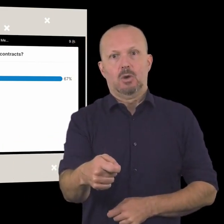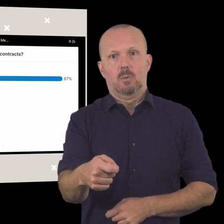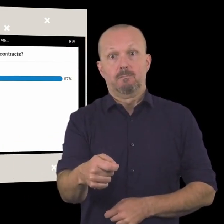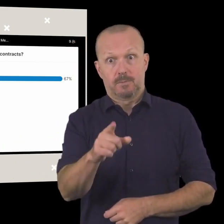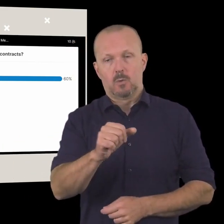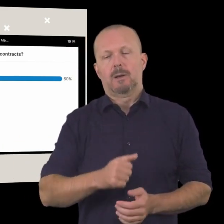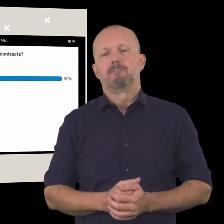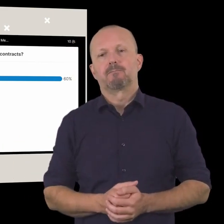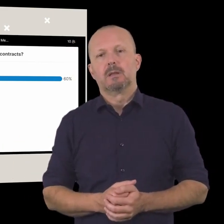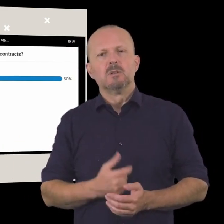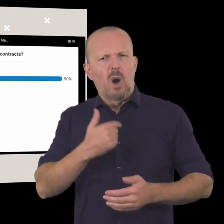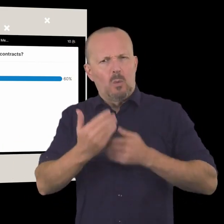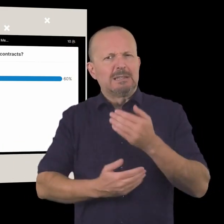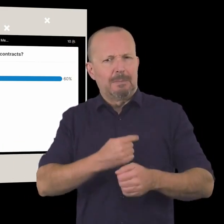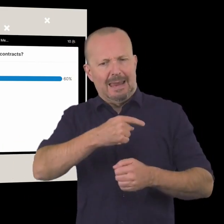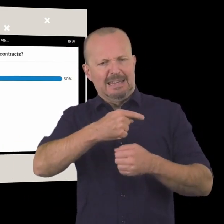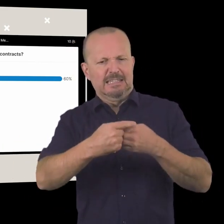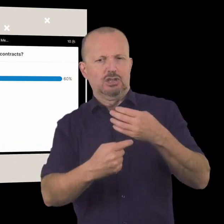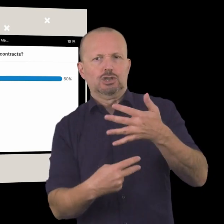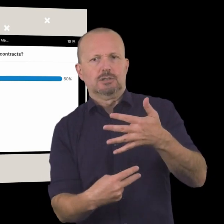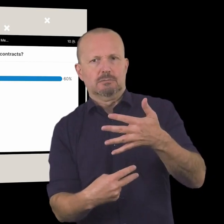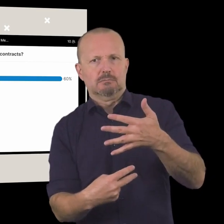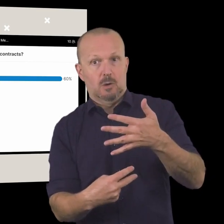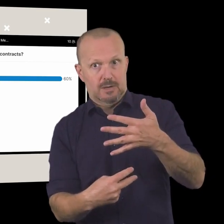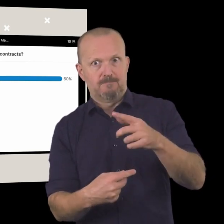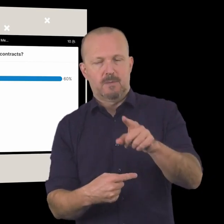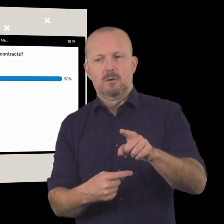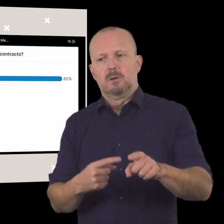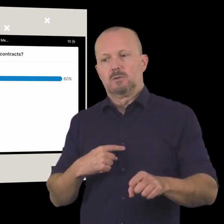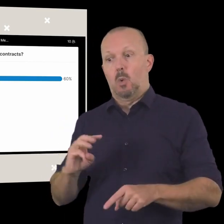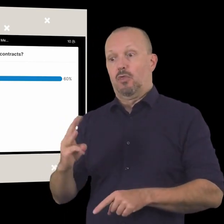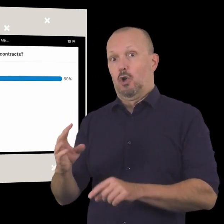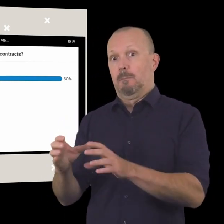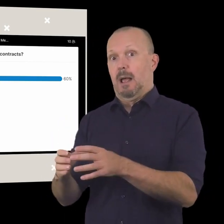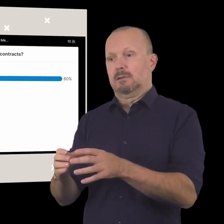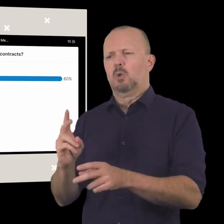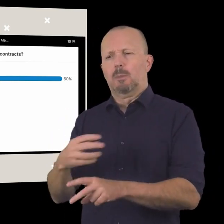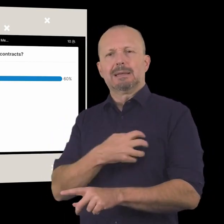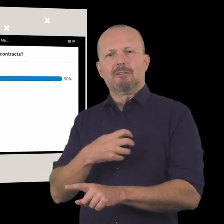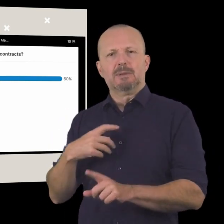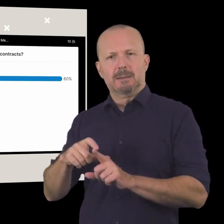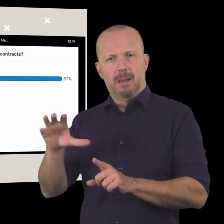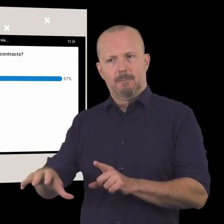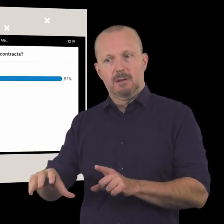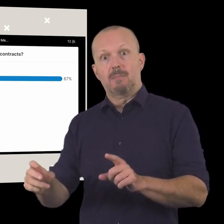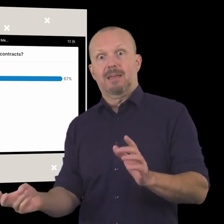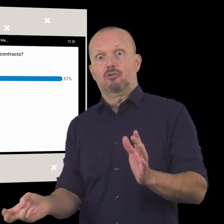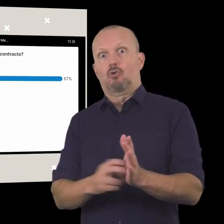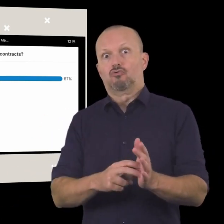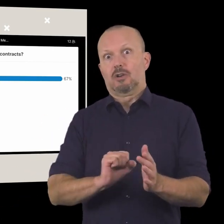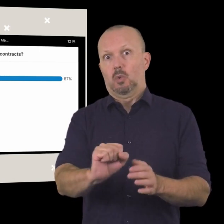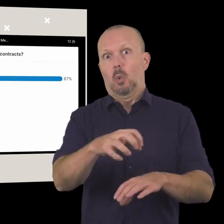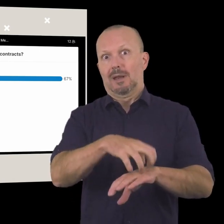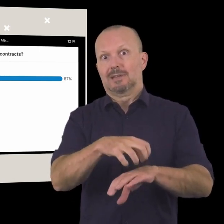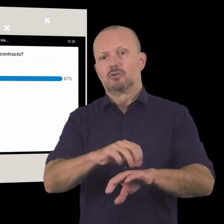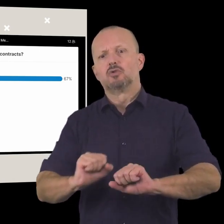definitions of each of the income streams will come to you after the session so i'd love you to think about that definition a third party usually a government department contracts your